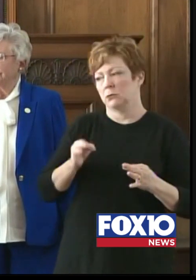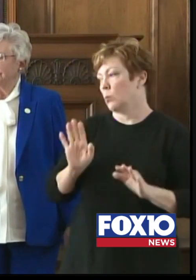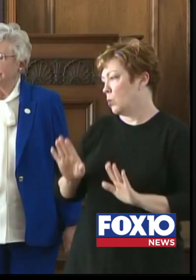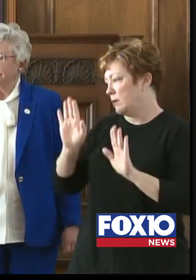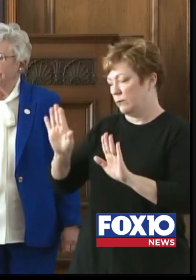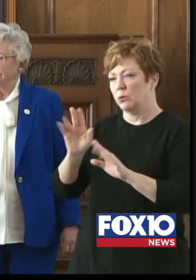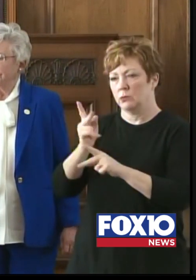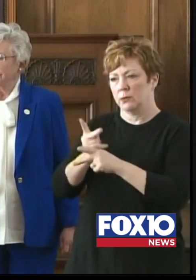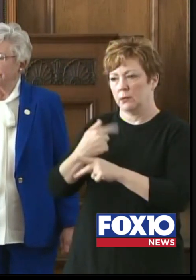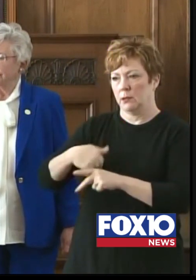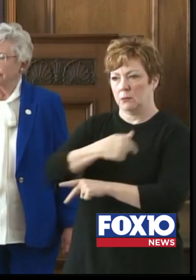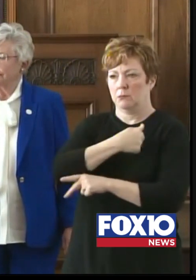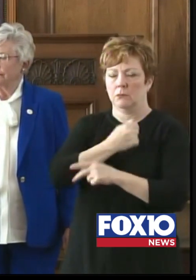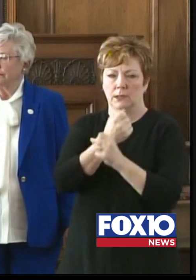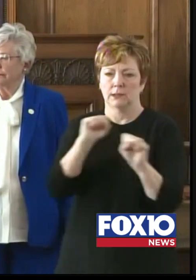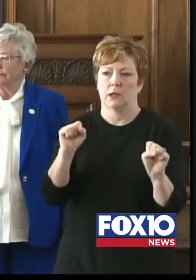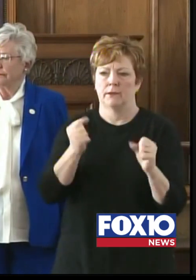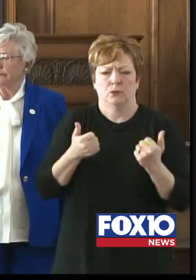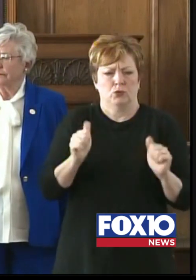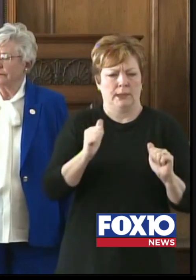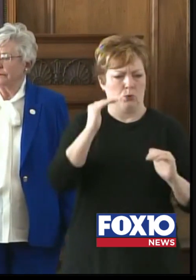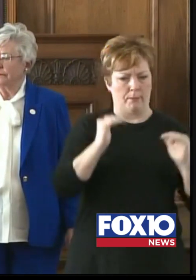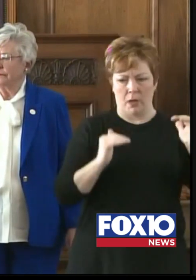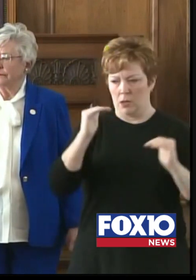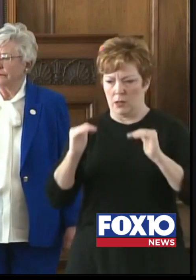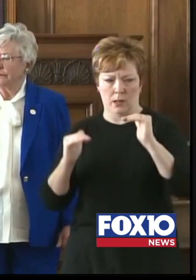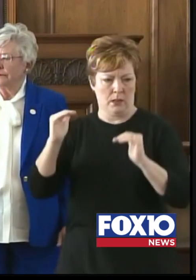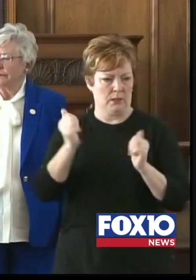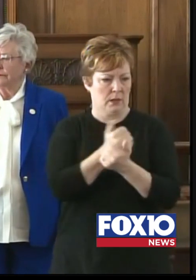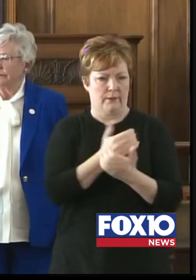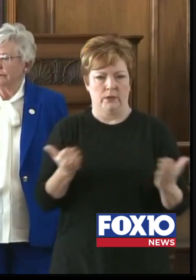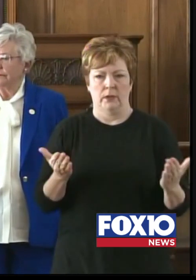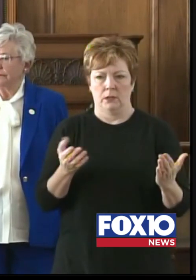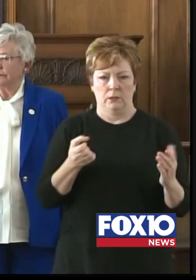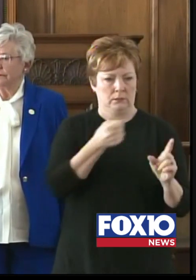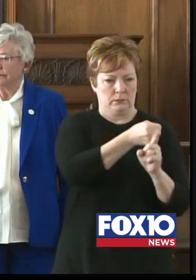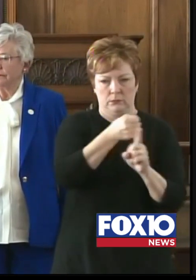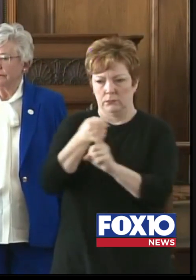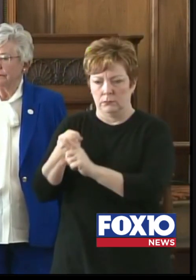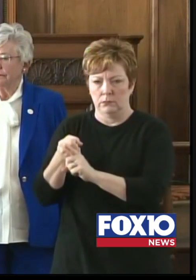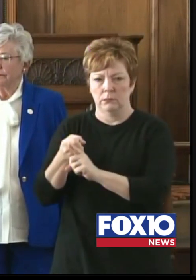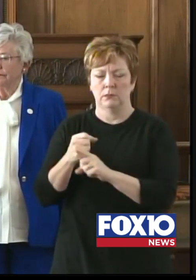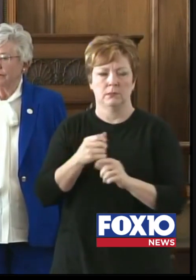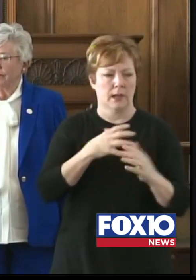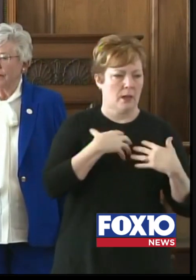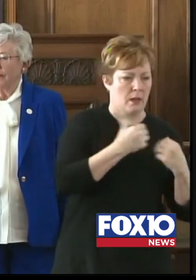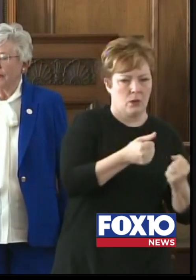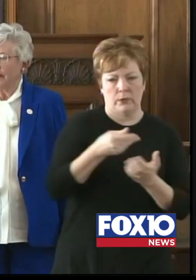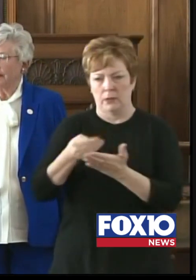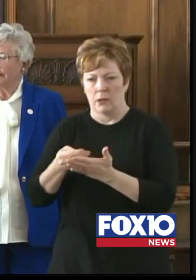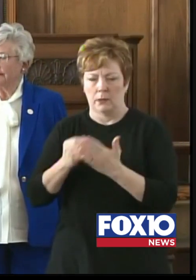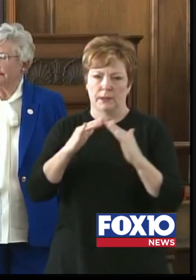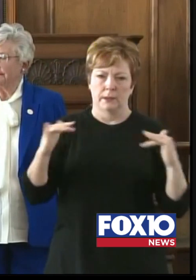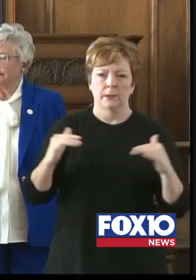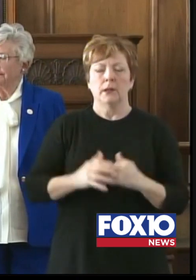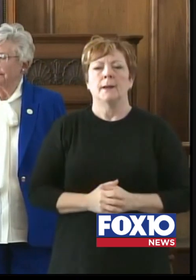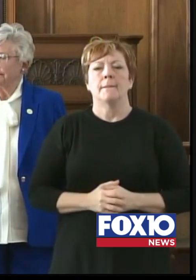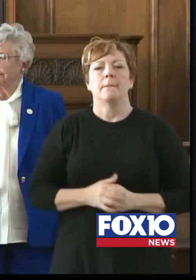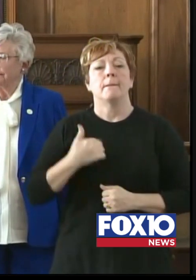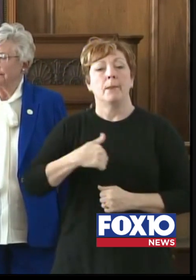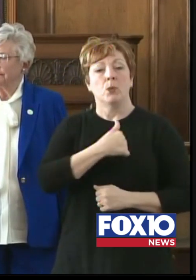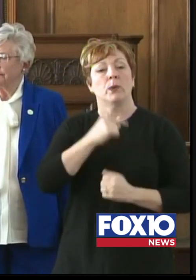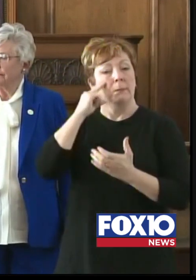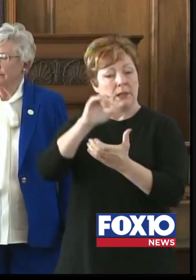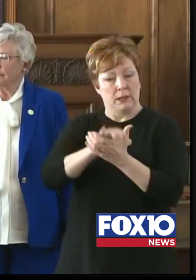everyone safe and trying to balance all those factors that are important. We believe there are certain types of activities